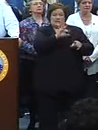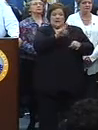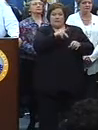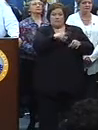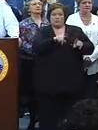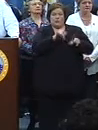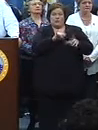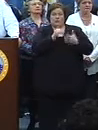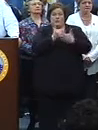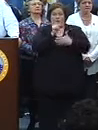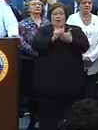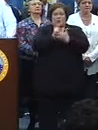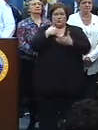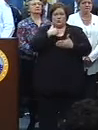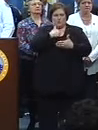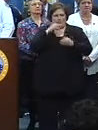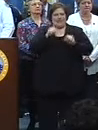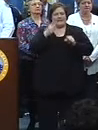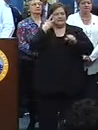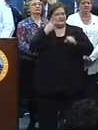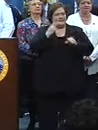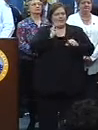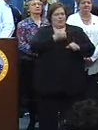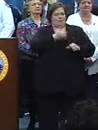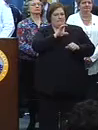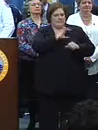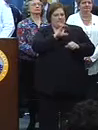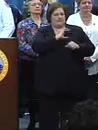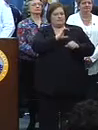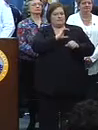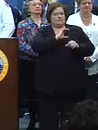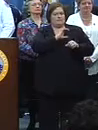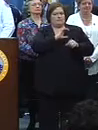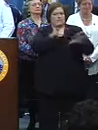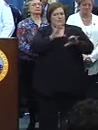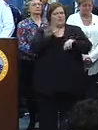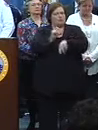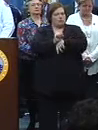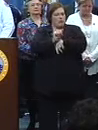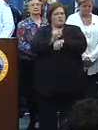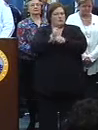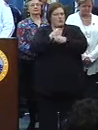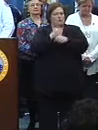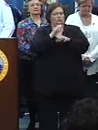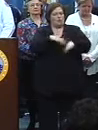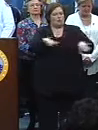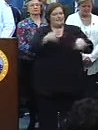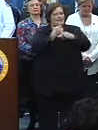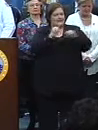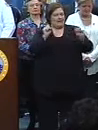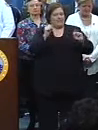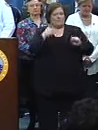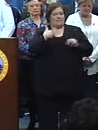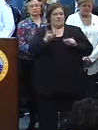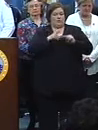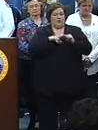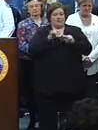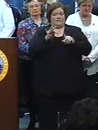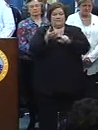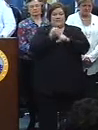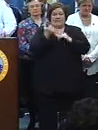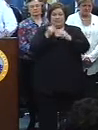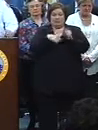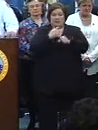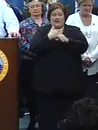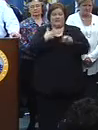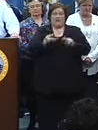hours. So we're beginning to see the value of our officers using a tool, and that tool is to help make children safe. We had an increase in arrests this year, and